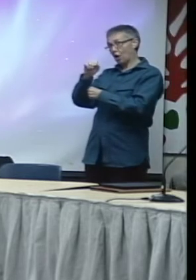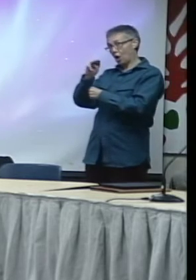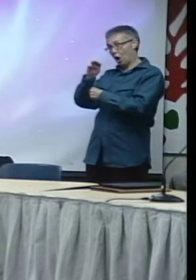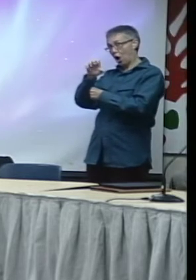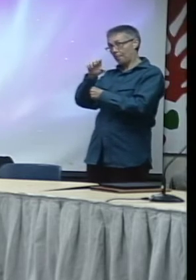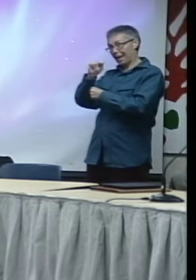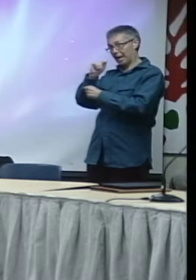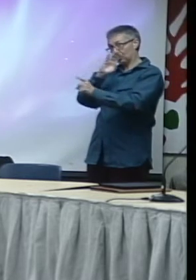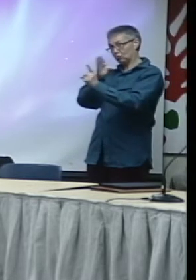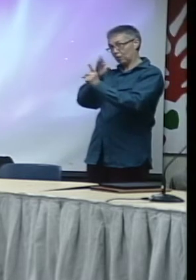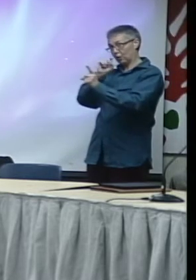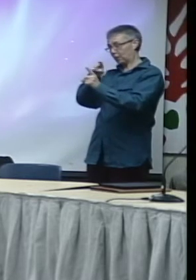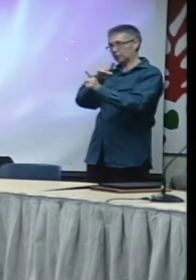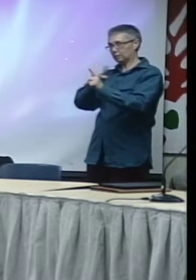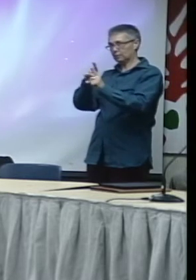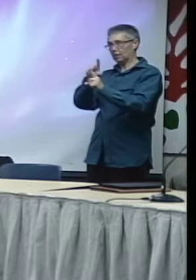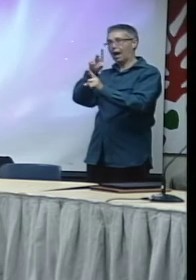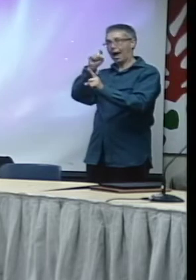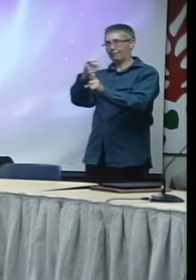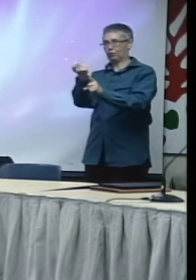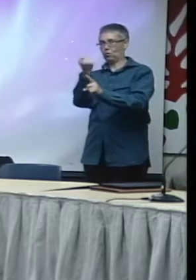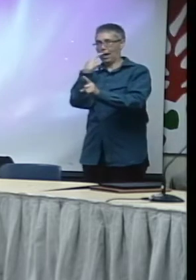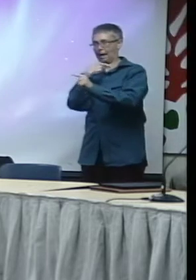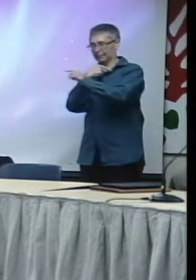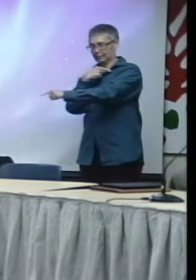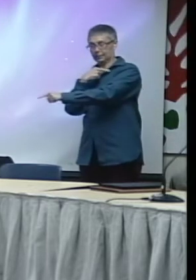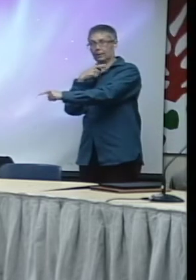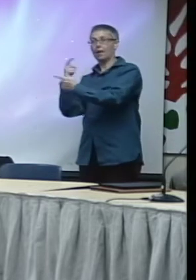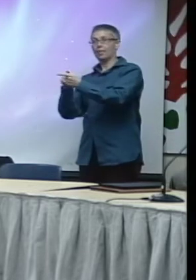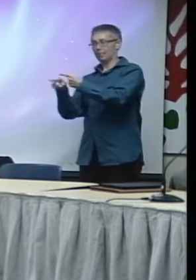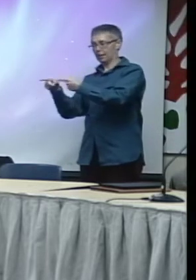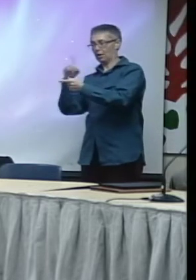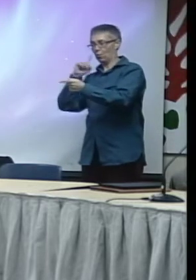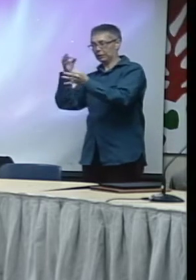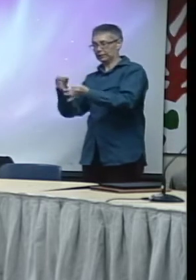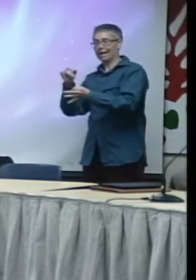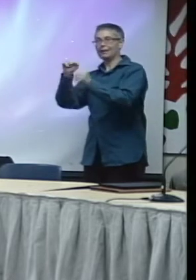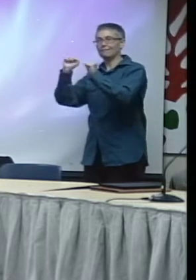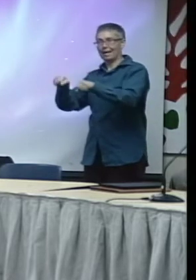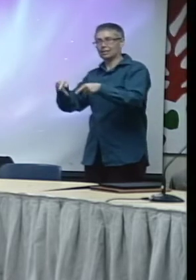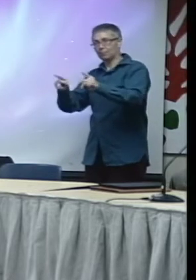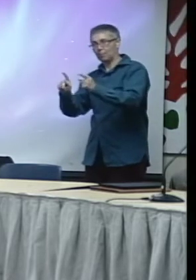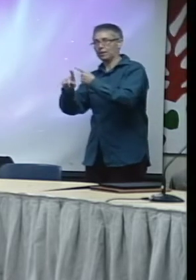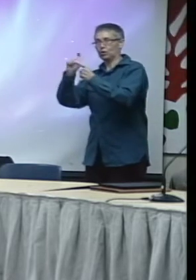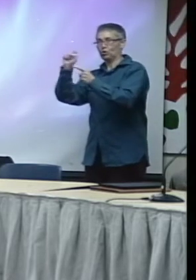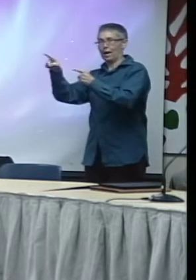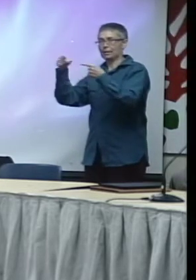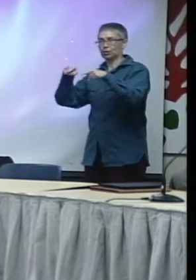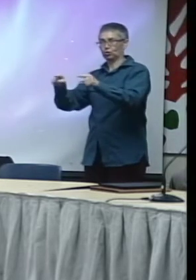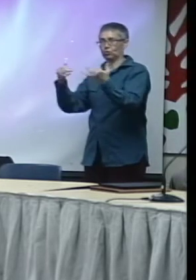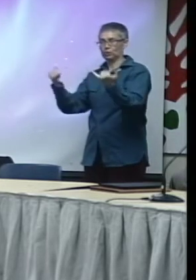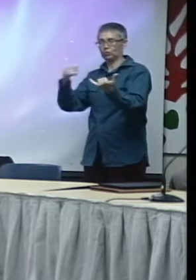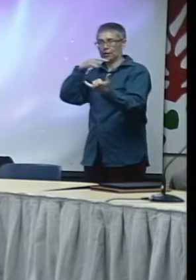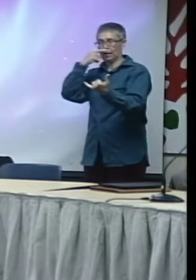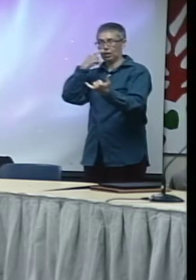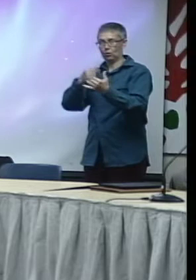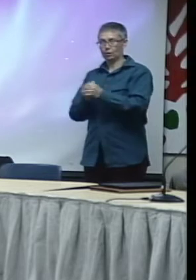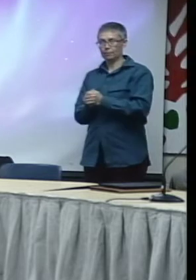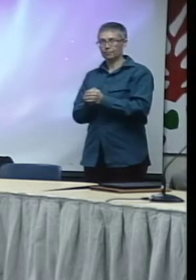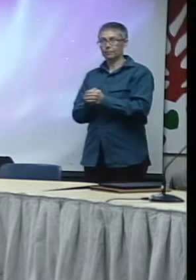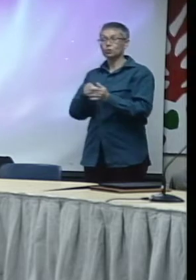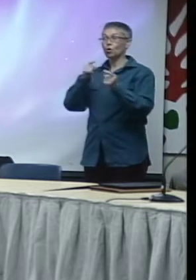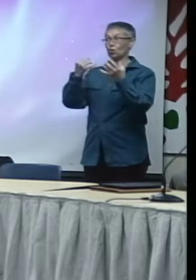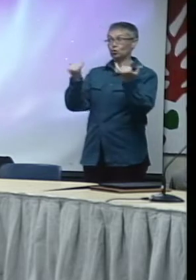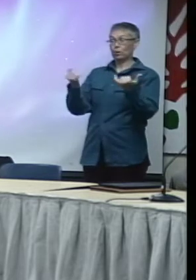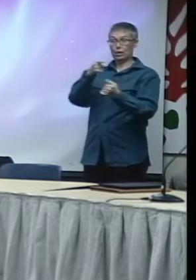Before testifying, please state your name and address for the record. And should you wish to supplement your oral testimony